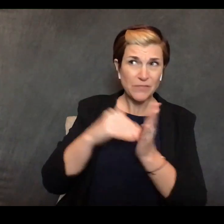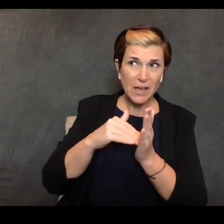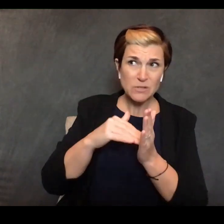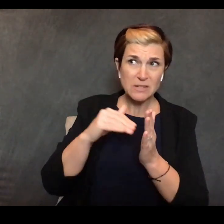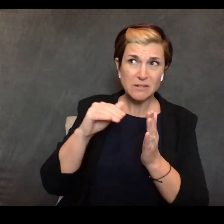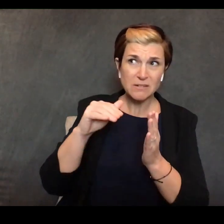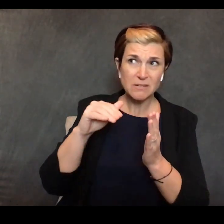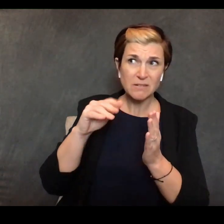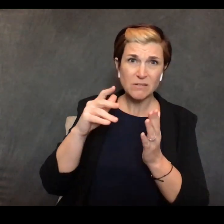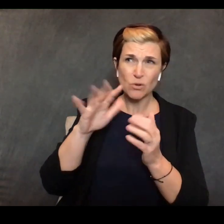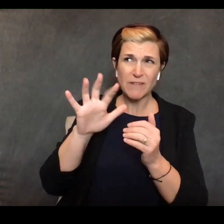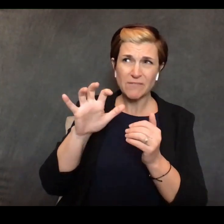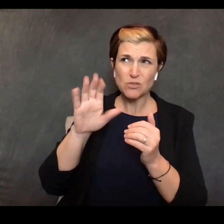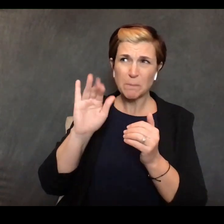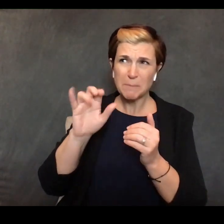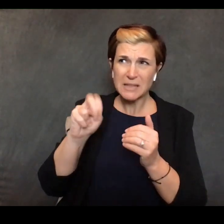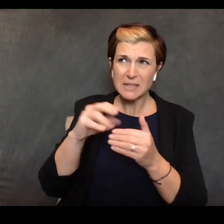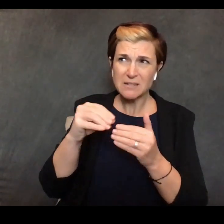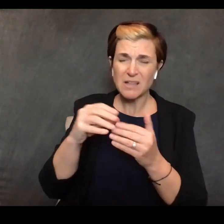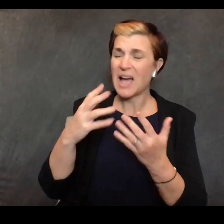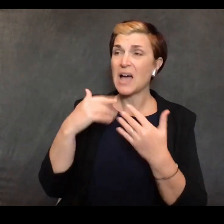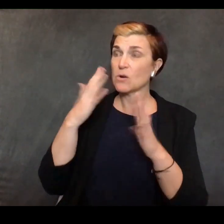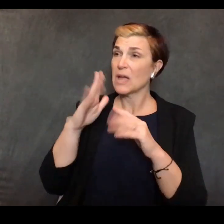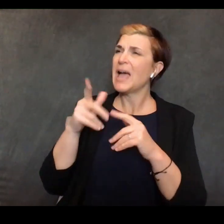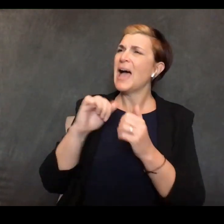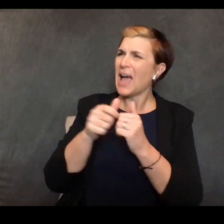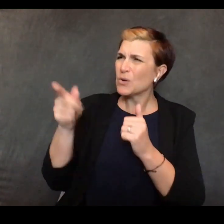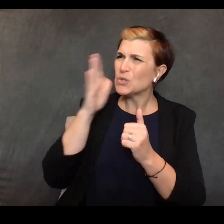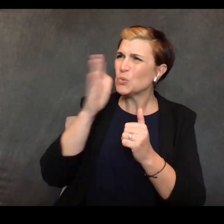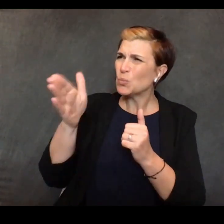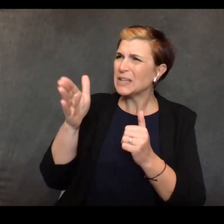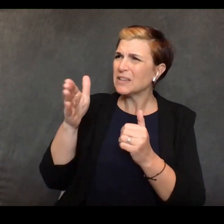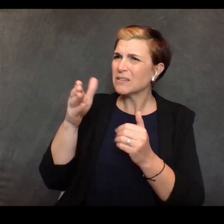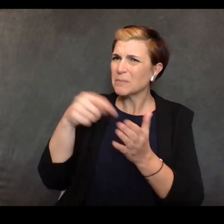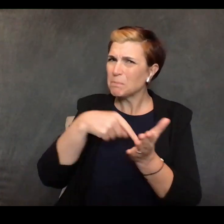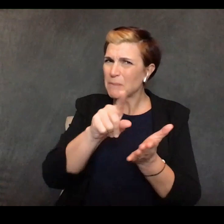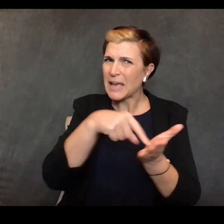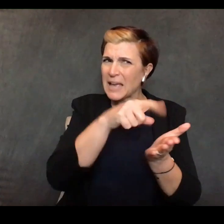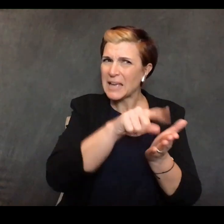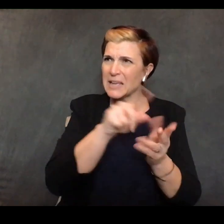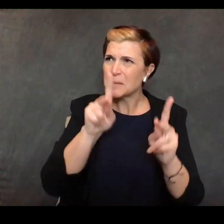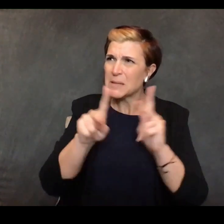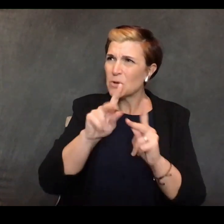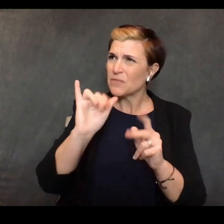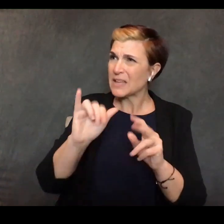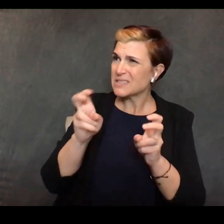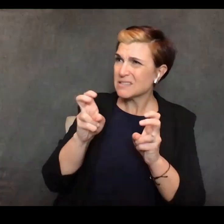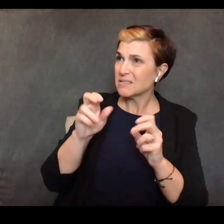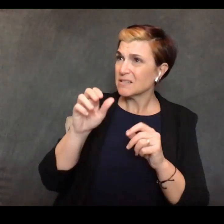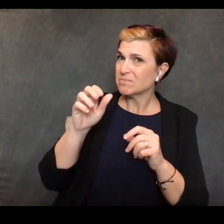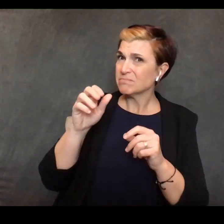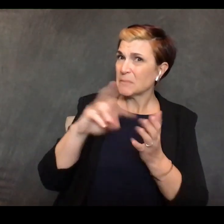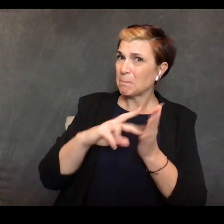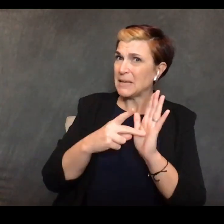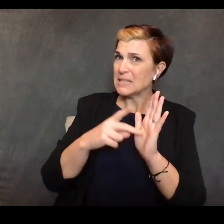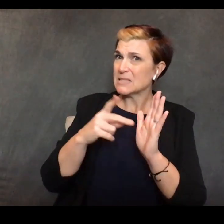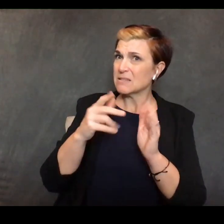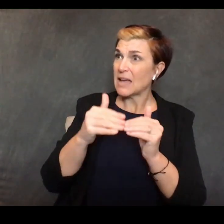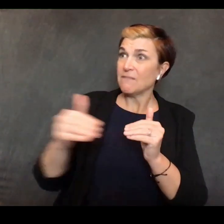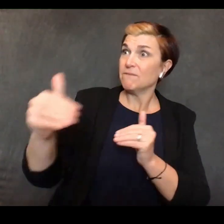check work would you would that be sort of advanced on what they would pay in payroll tax again uh... want to make sure americans get